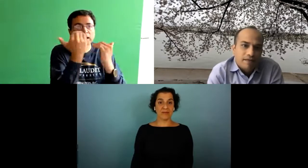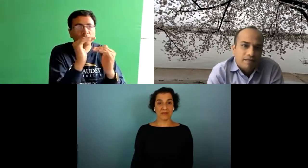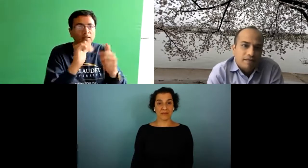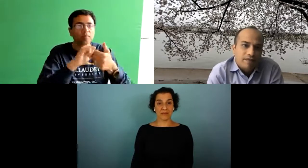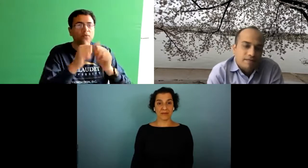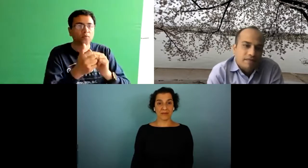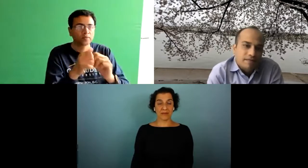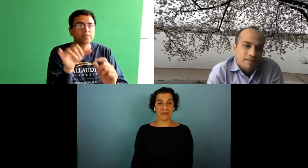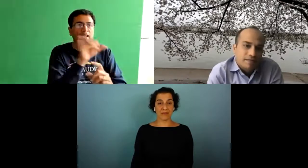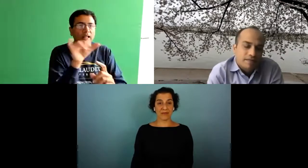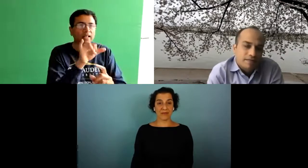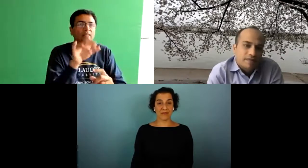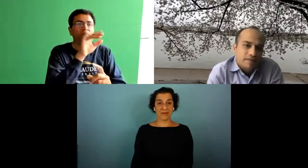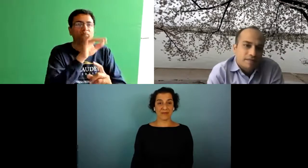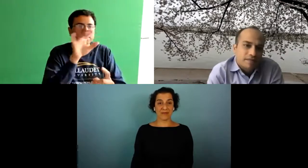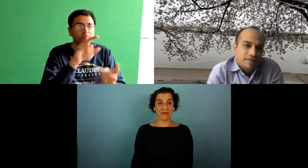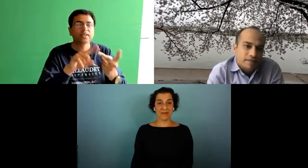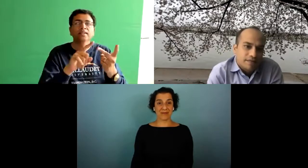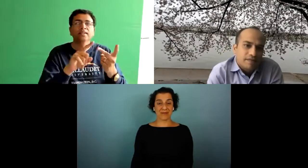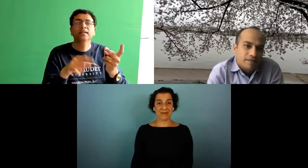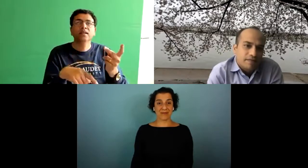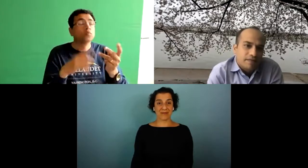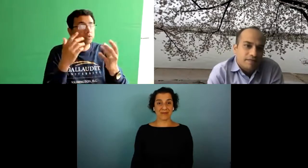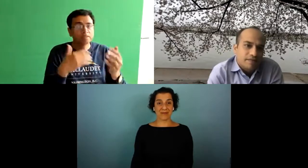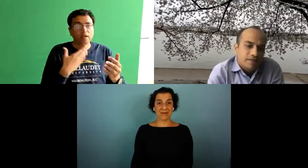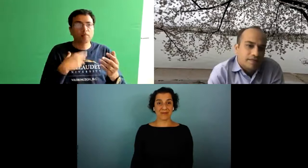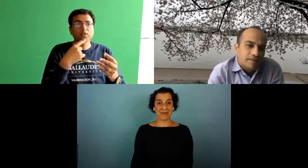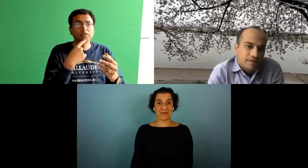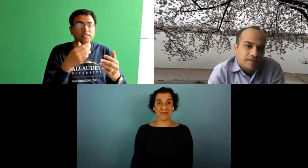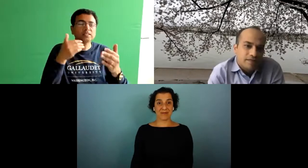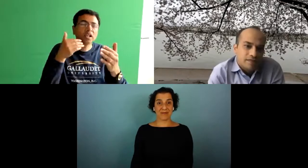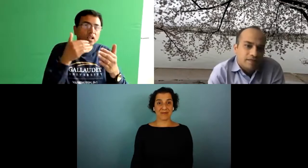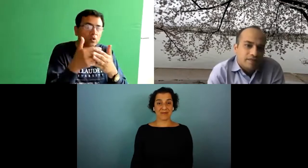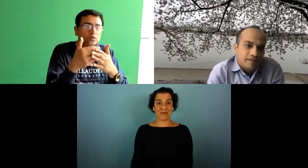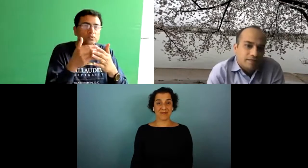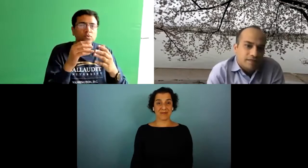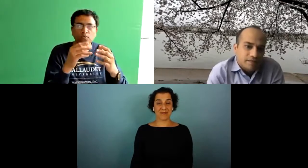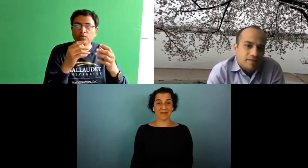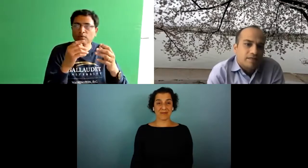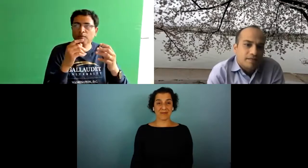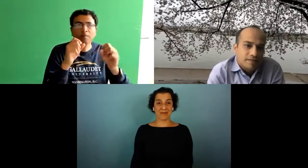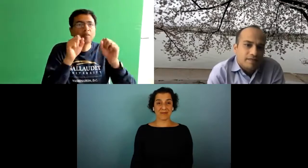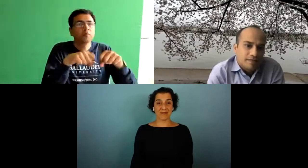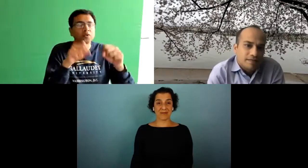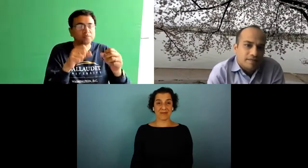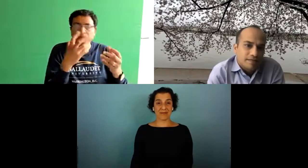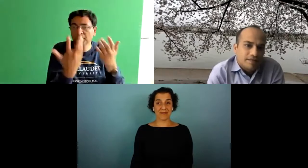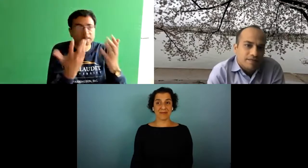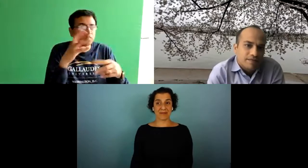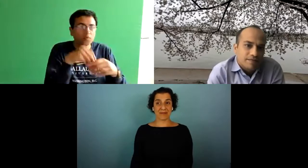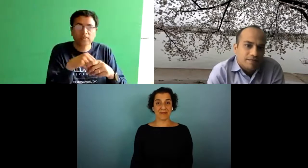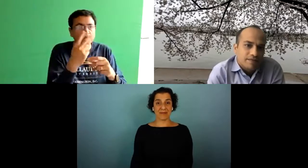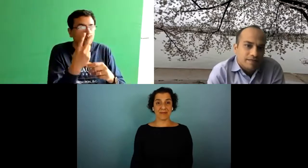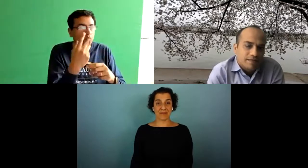so i think if we focus on limiting the problem to things like finger spelling which i'm happy to say i think we're pretty